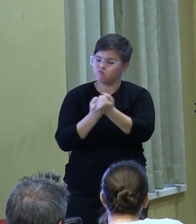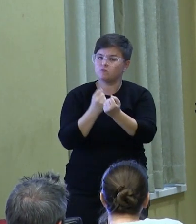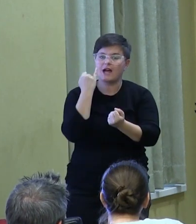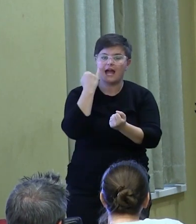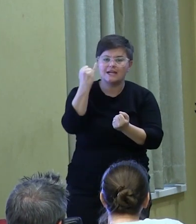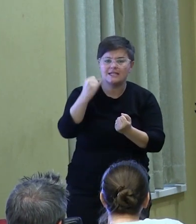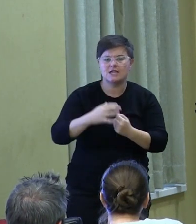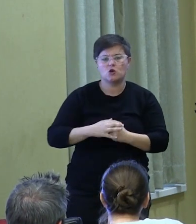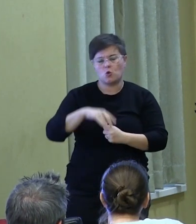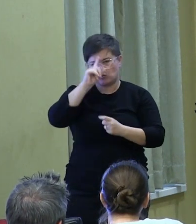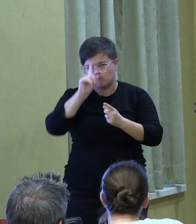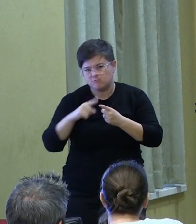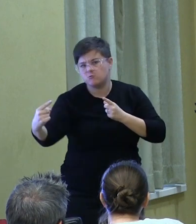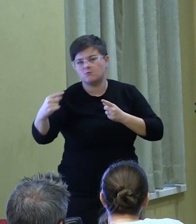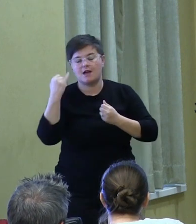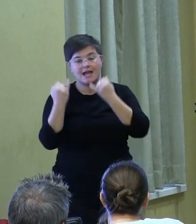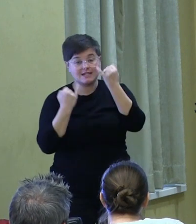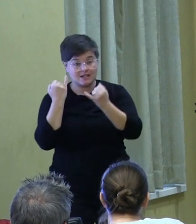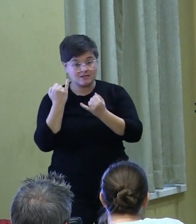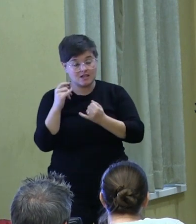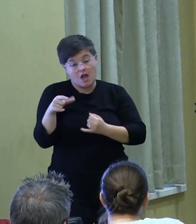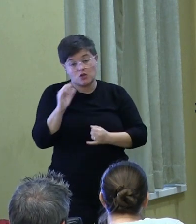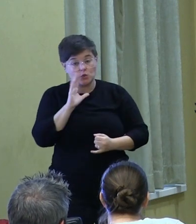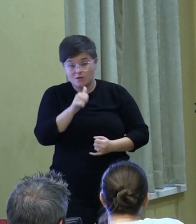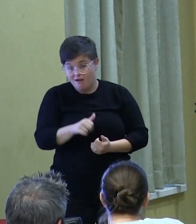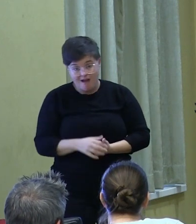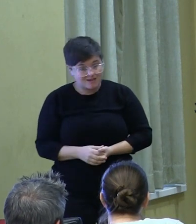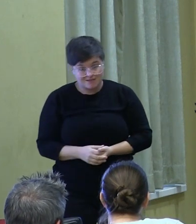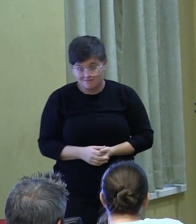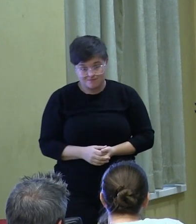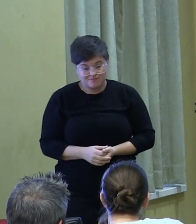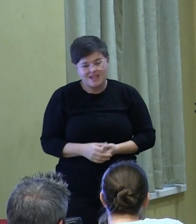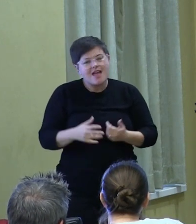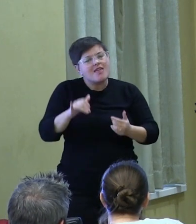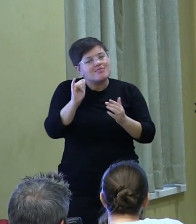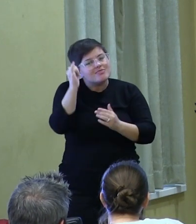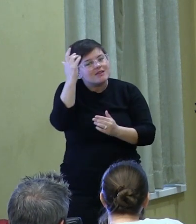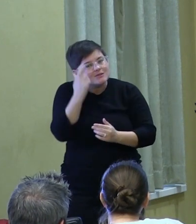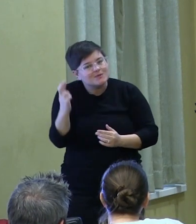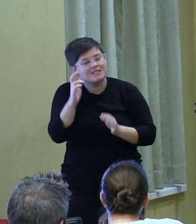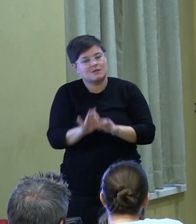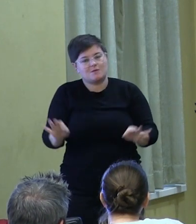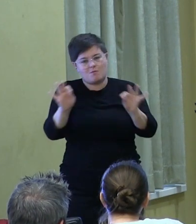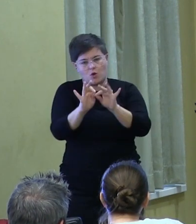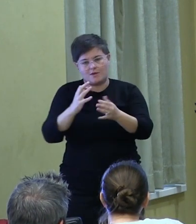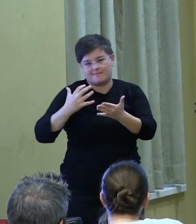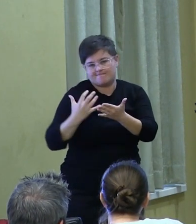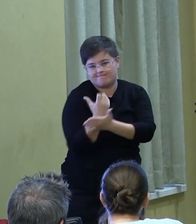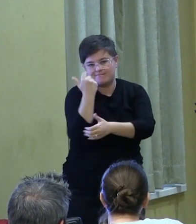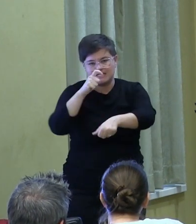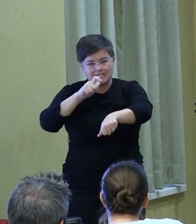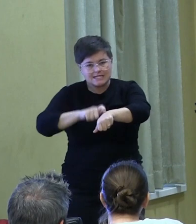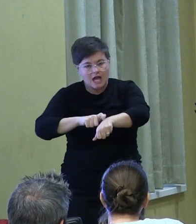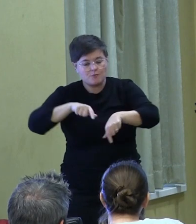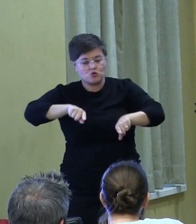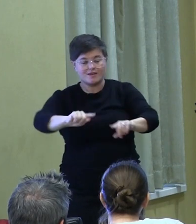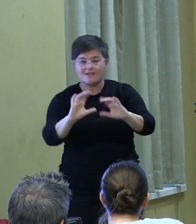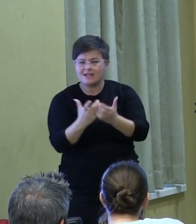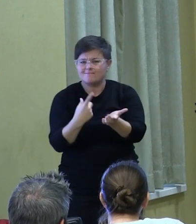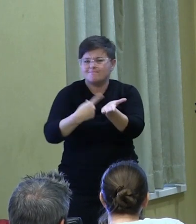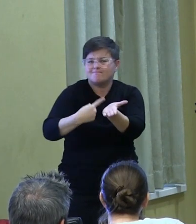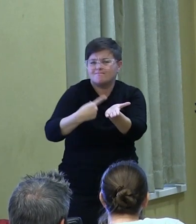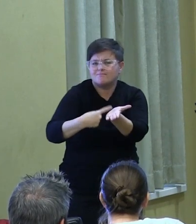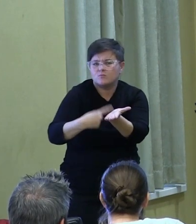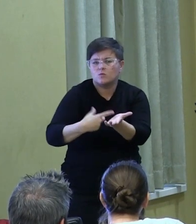ideas, to contest those ideas, while others will not. That's why it's important that we spend time in class to discuss